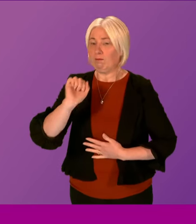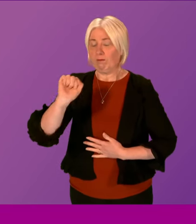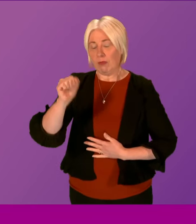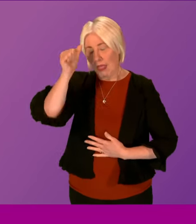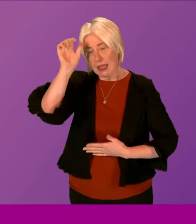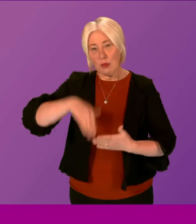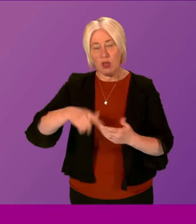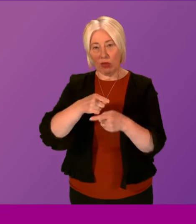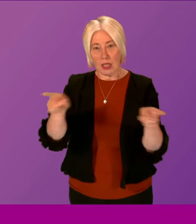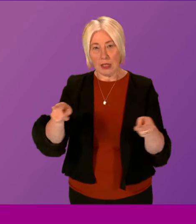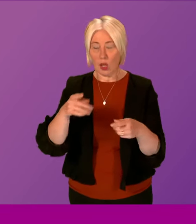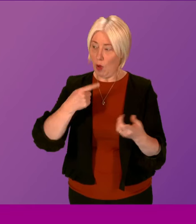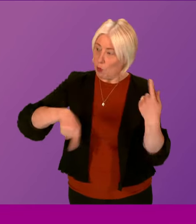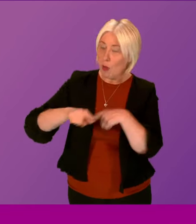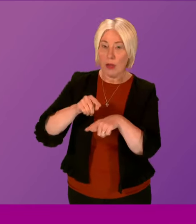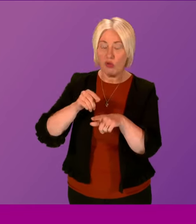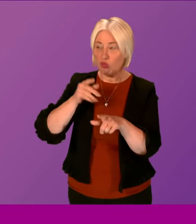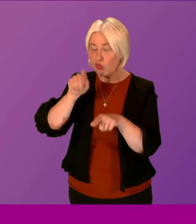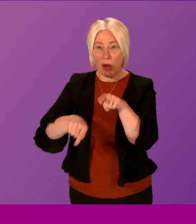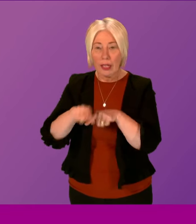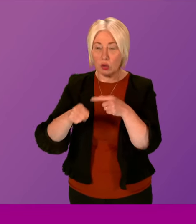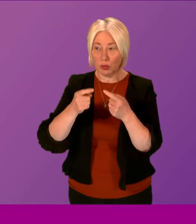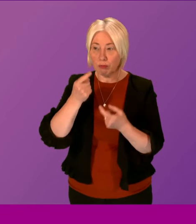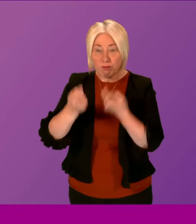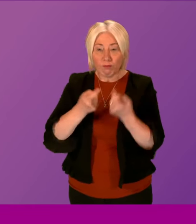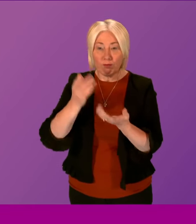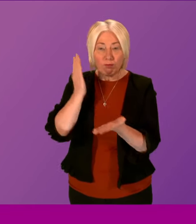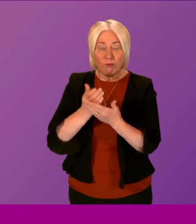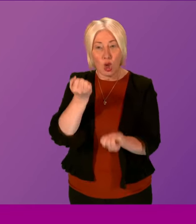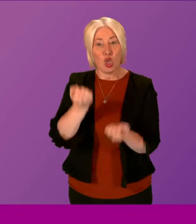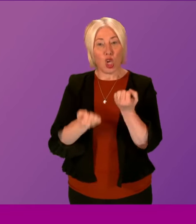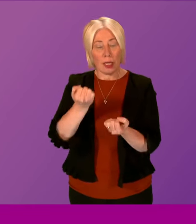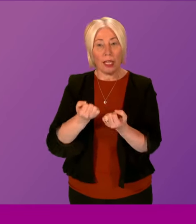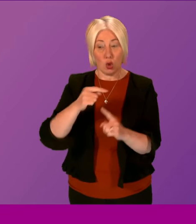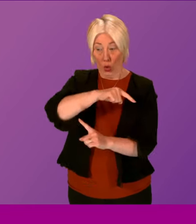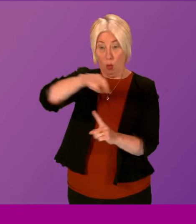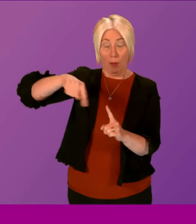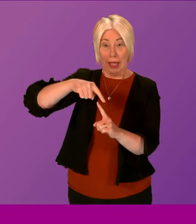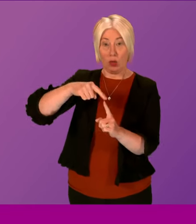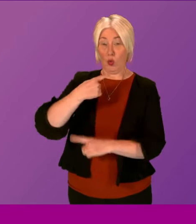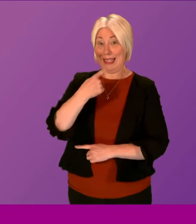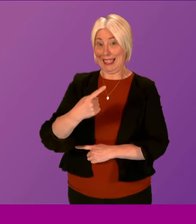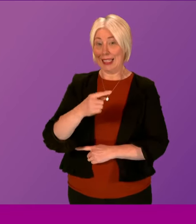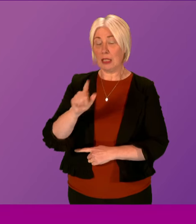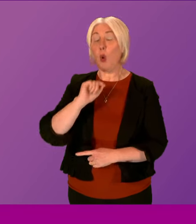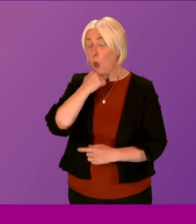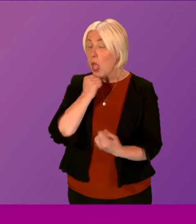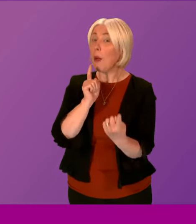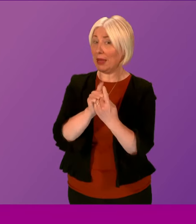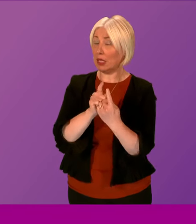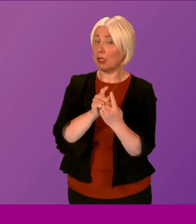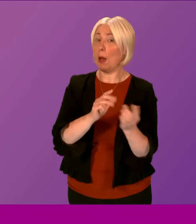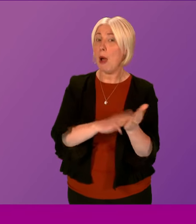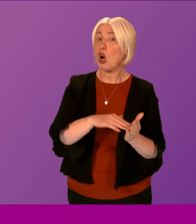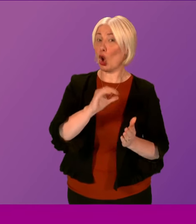experiences in the pursuit of justice. So I go back to my central point, the presenting officer. I will meet with Margaret